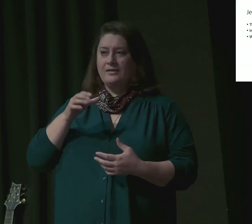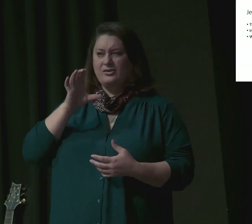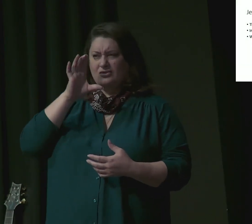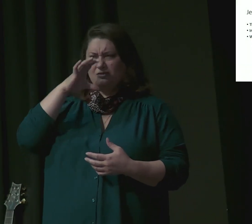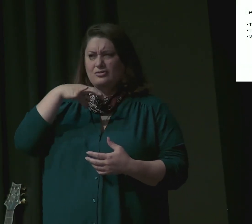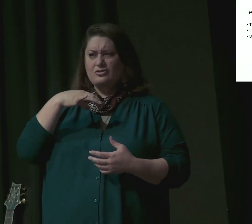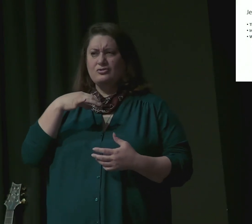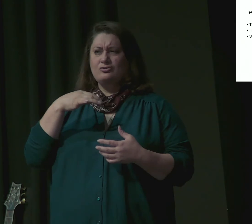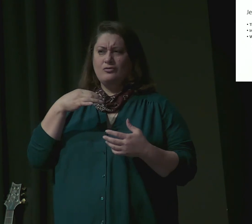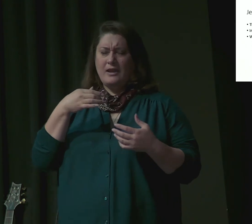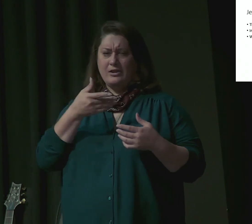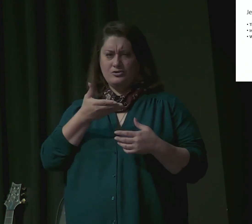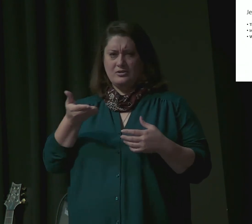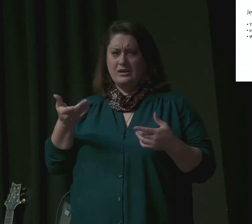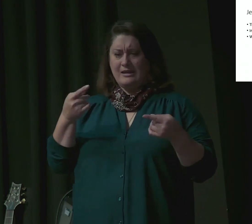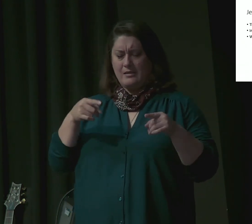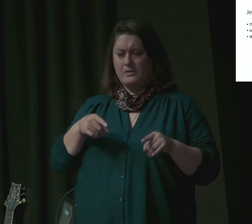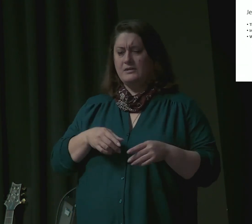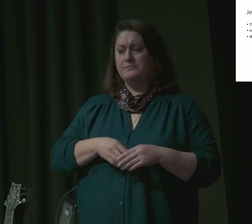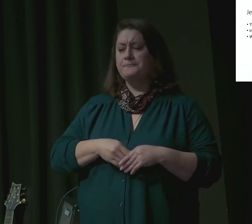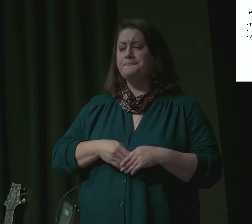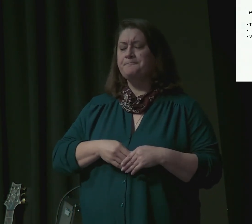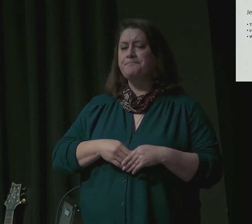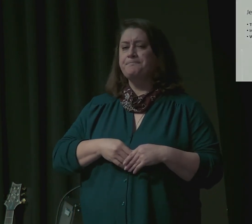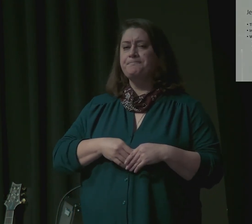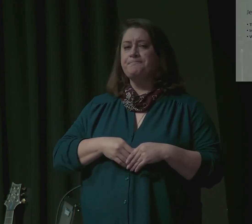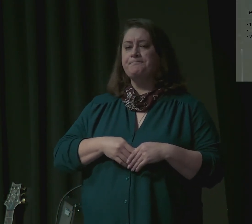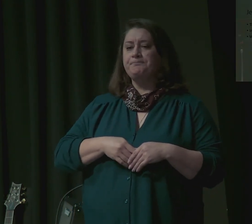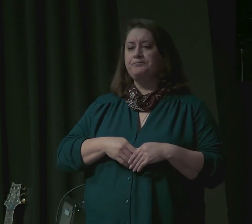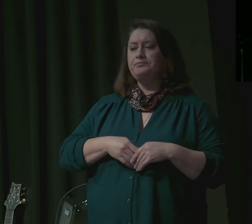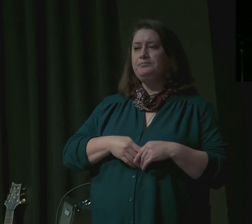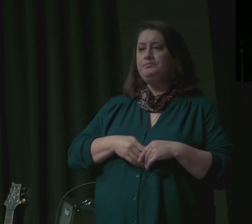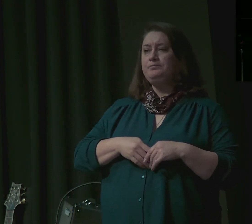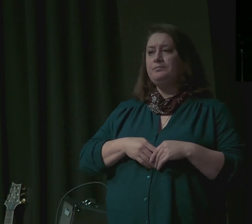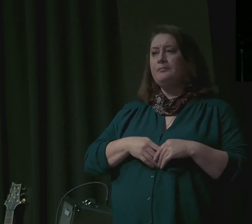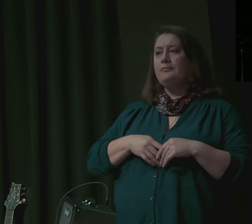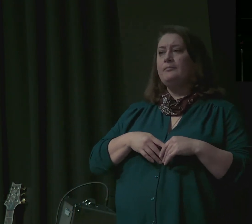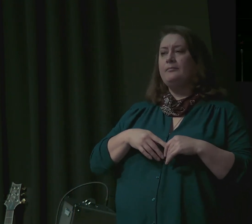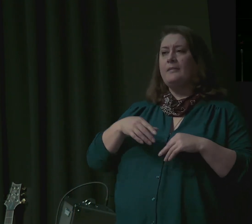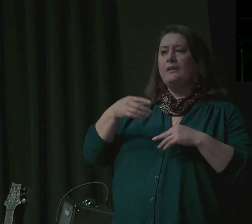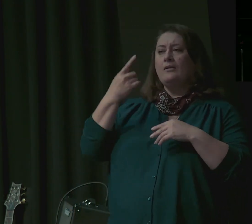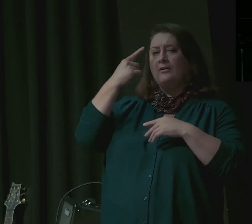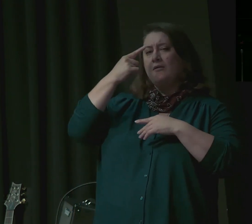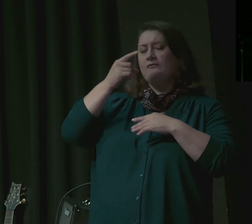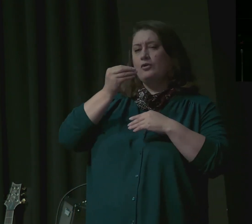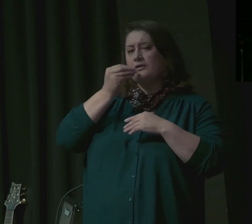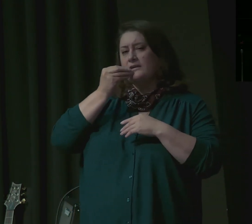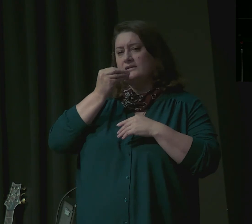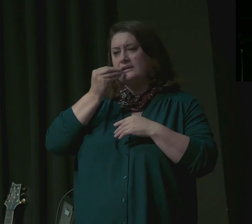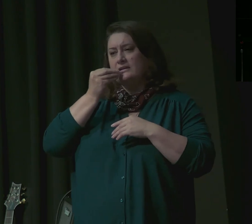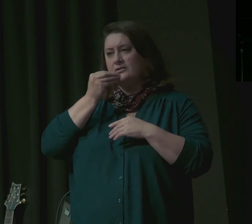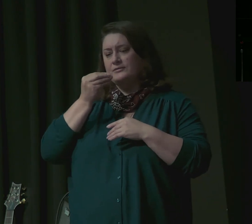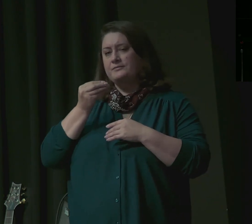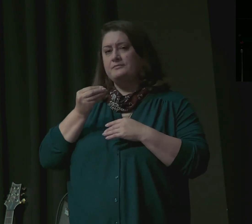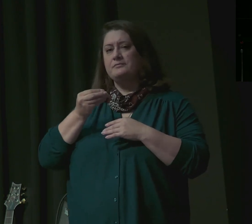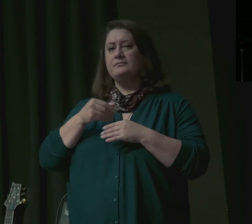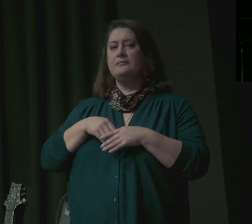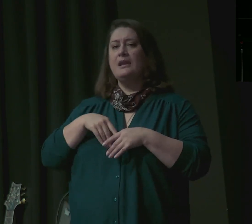When he returns, they prepare to serve the meal in a typical Egyptian fashion. Joseph does not sit